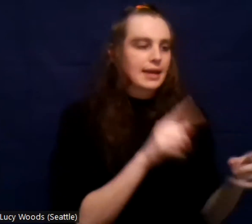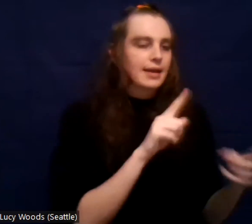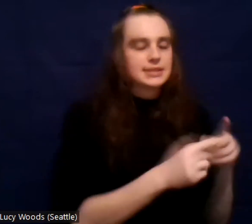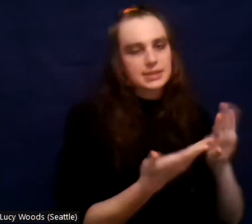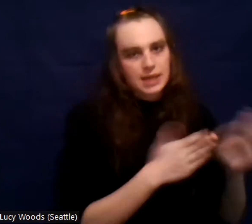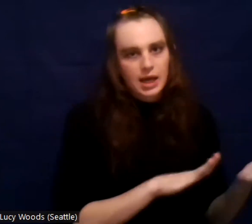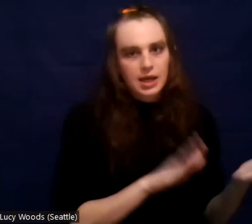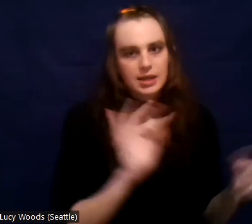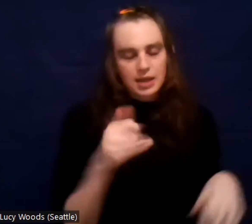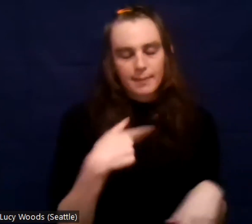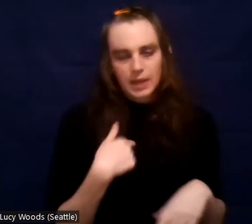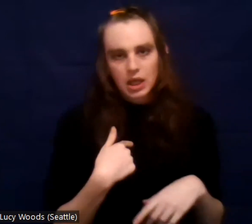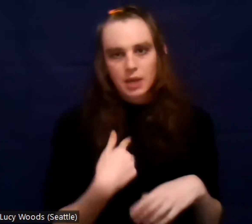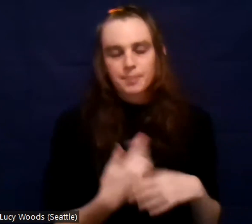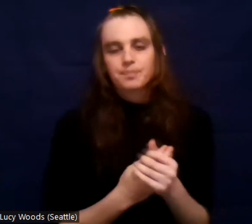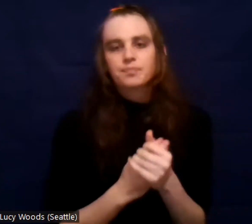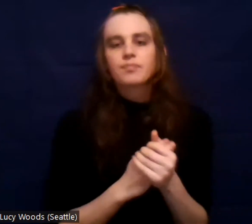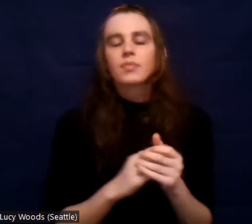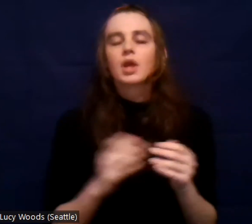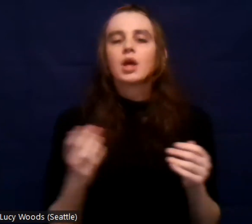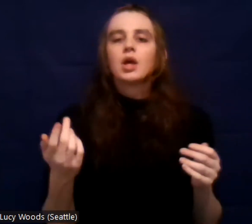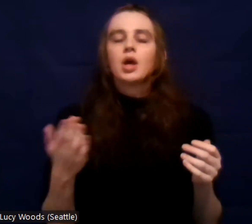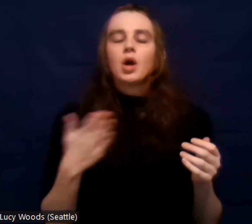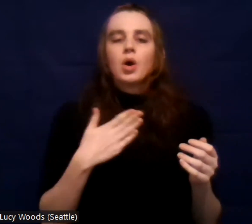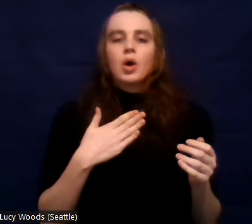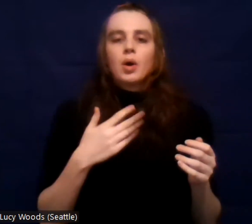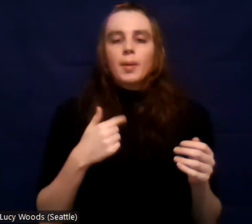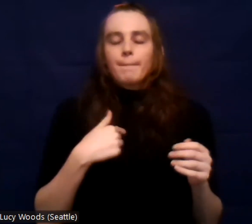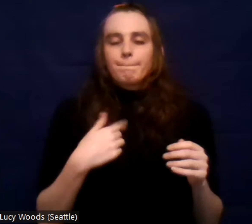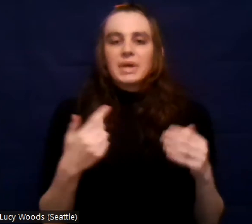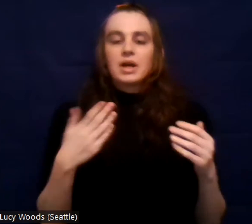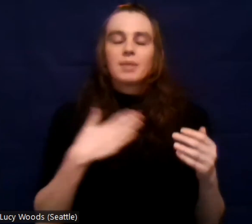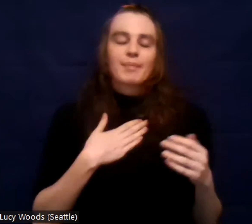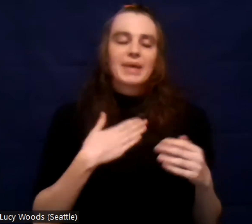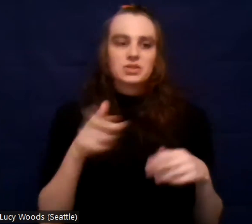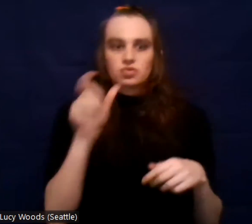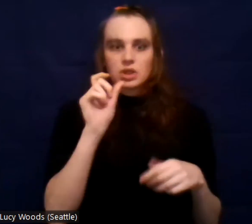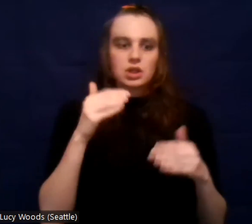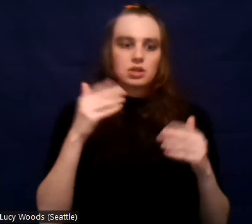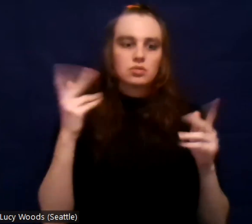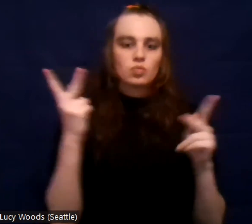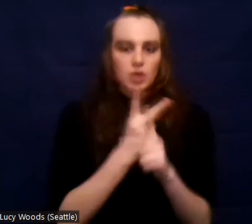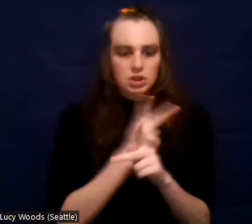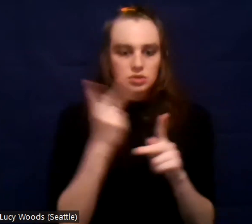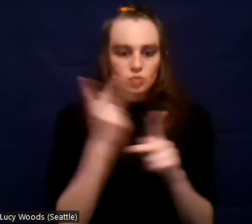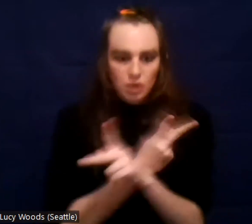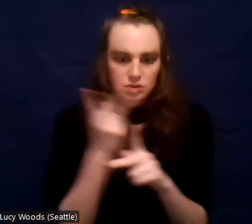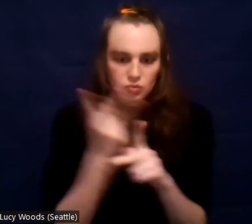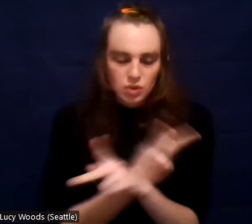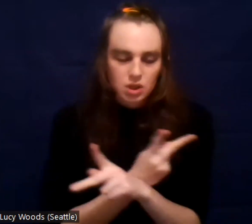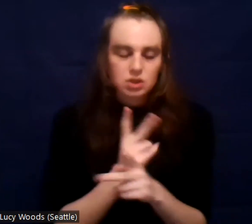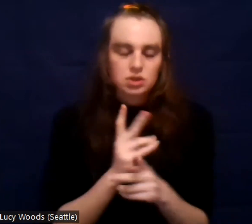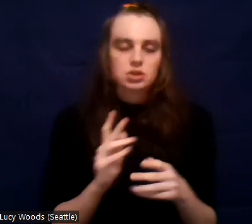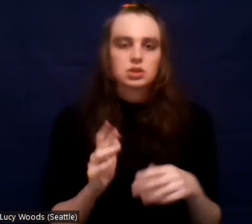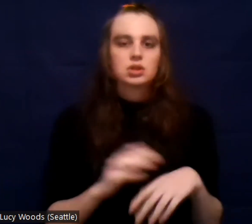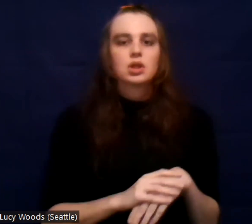it was a beer after work every day, turn into a half pint, turn into, I can't go to sleep unless I'm drinking to the point where